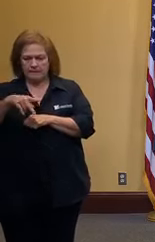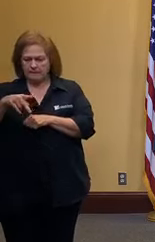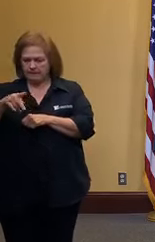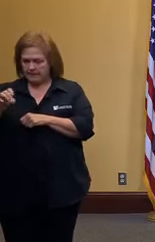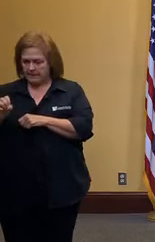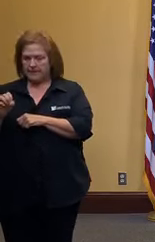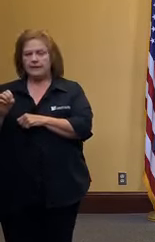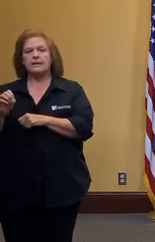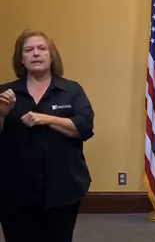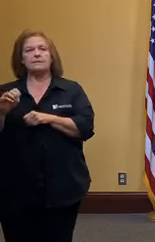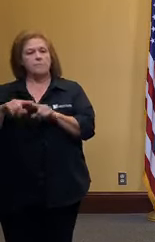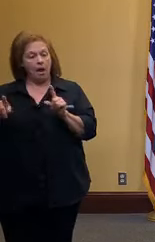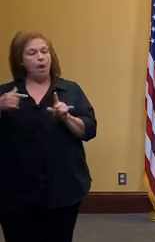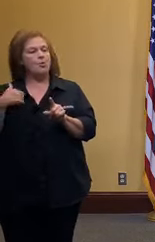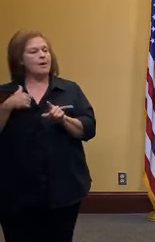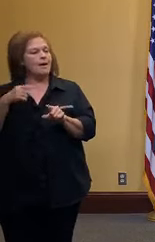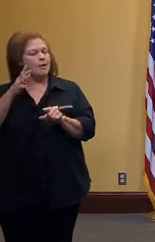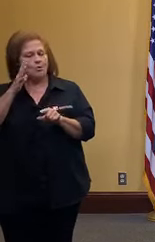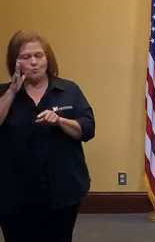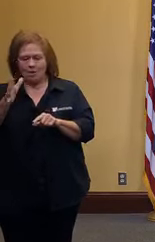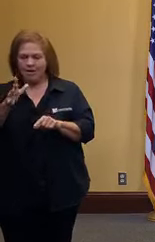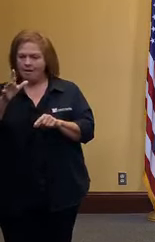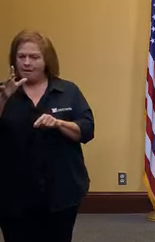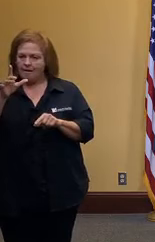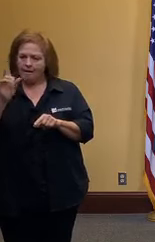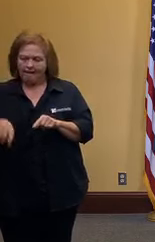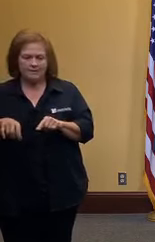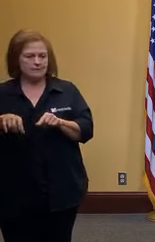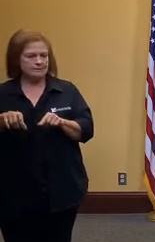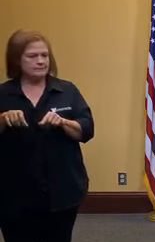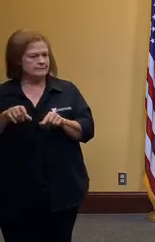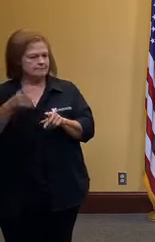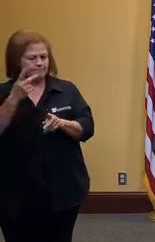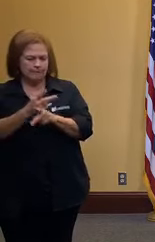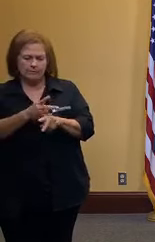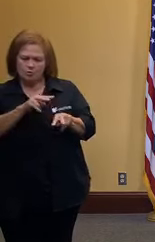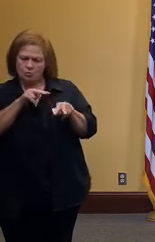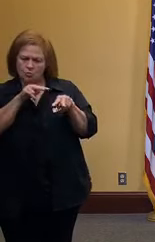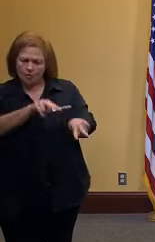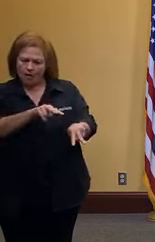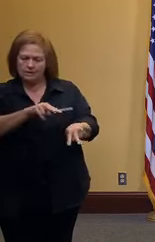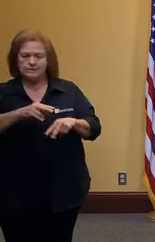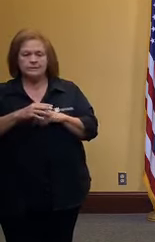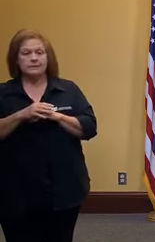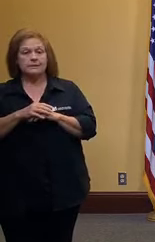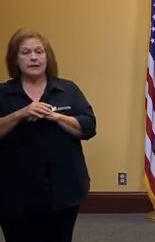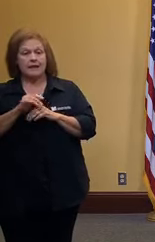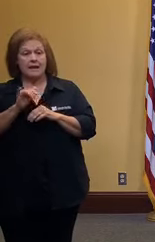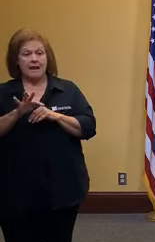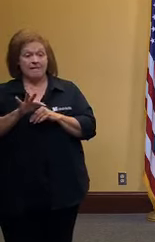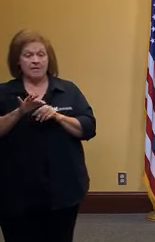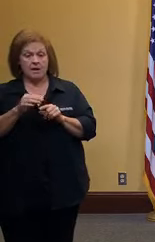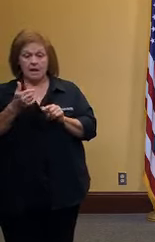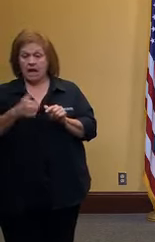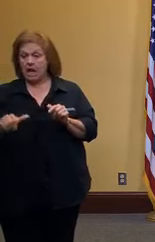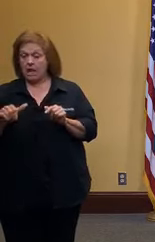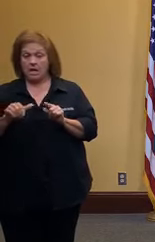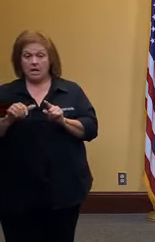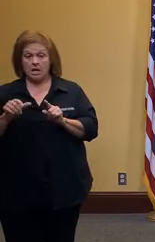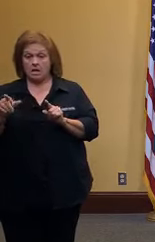again something that we will be tracking very very very closely if a spike results in another surge in hospitals